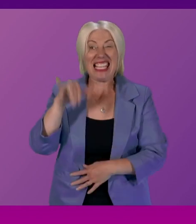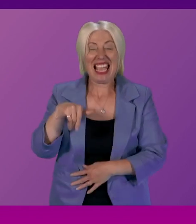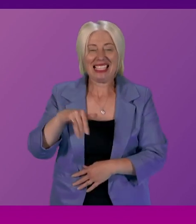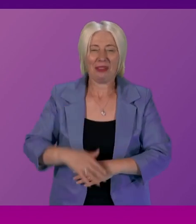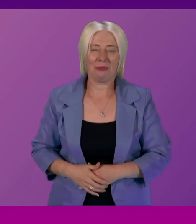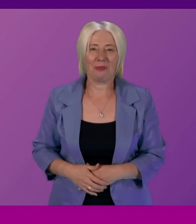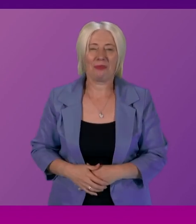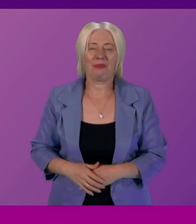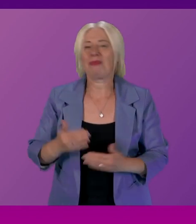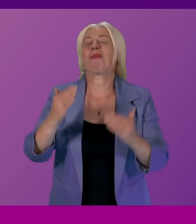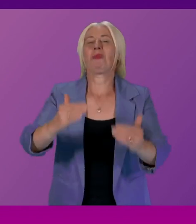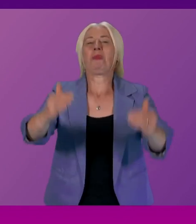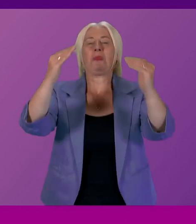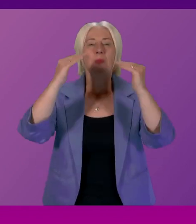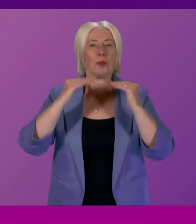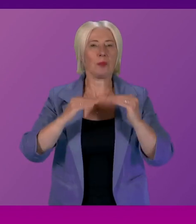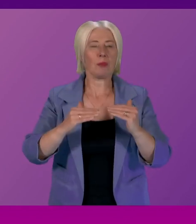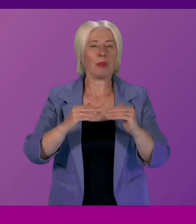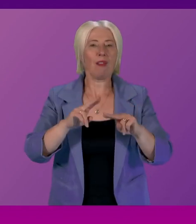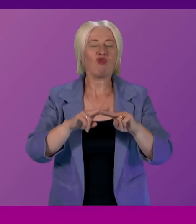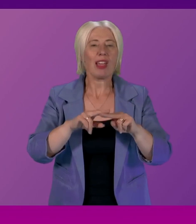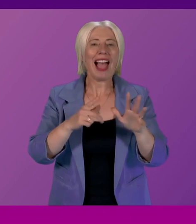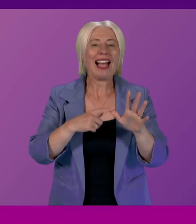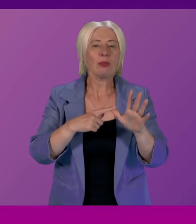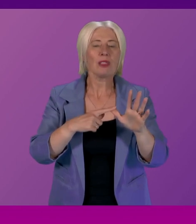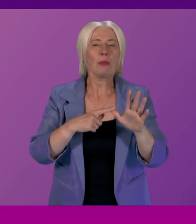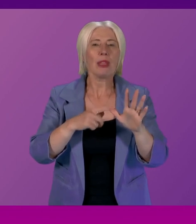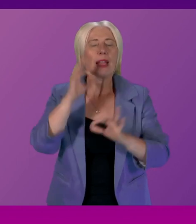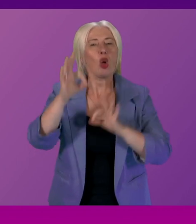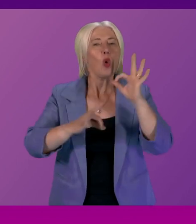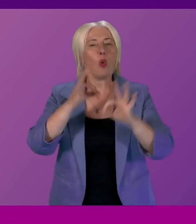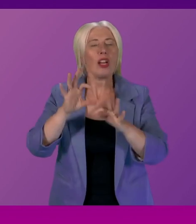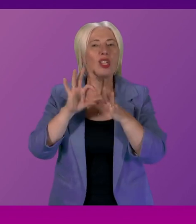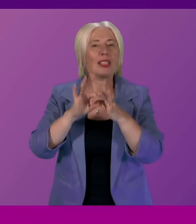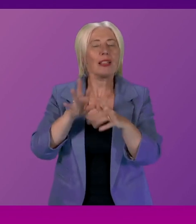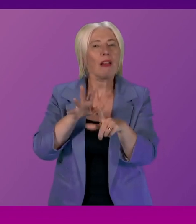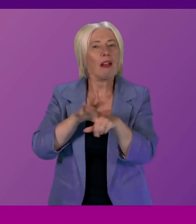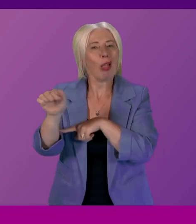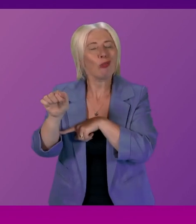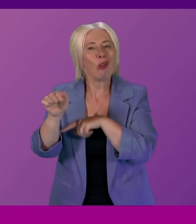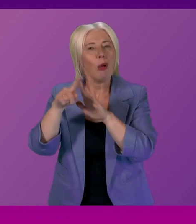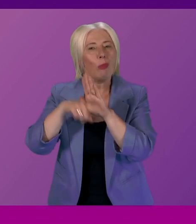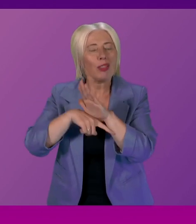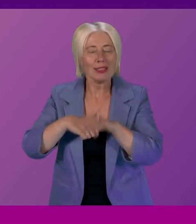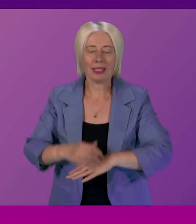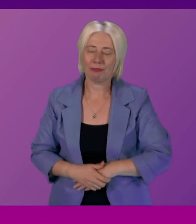We'll move on to Claire Adamson who has some questions in relation to culture policy First